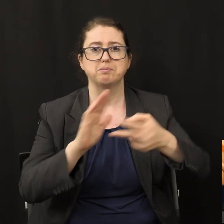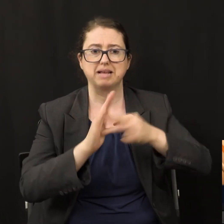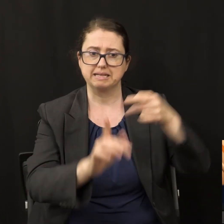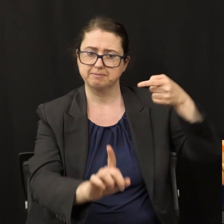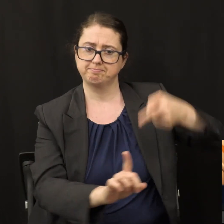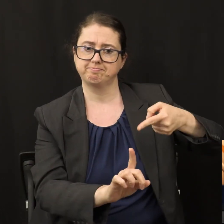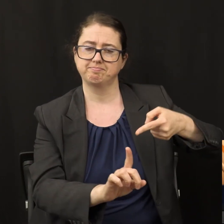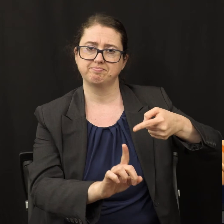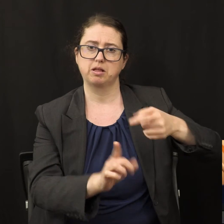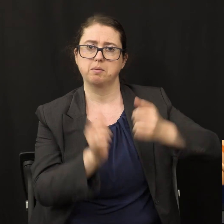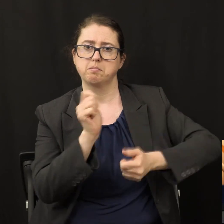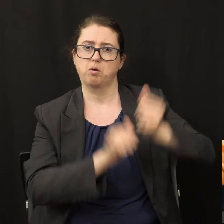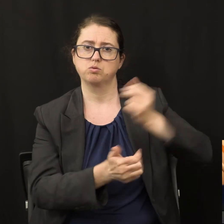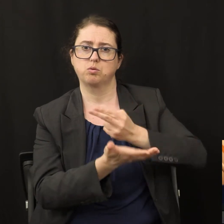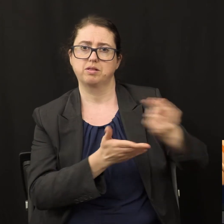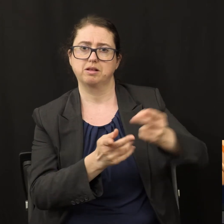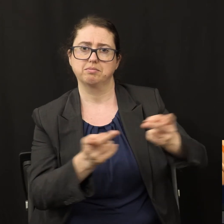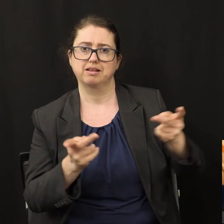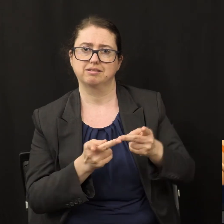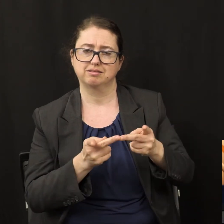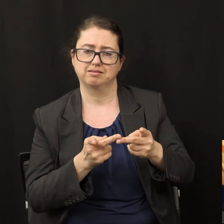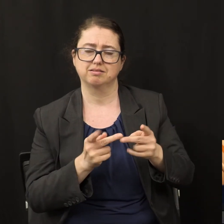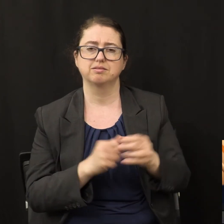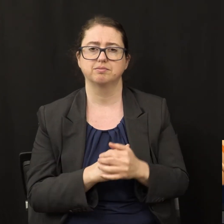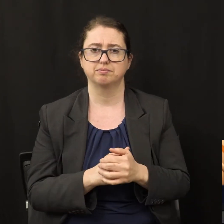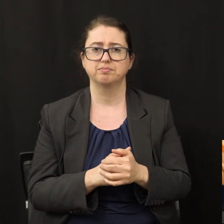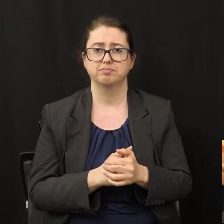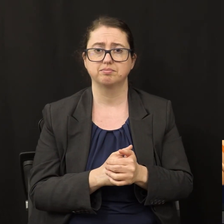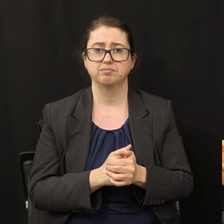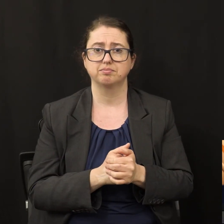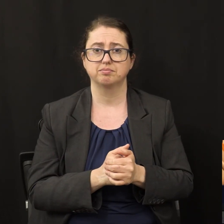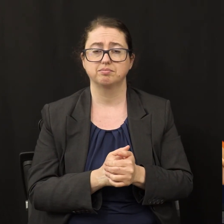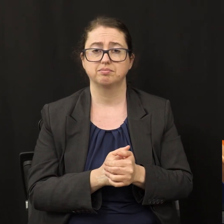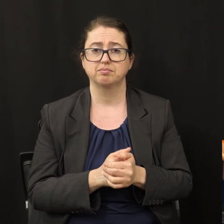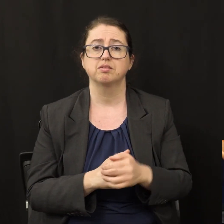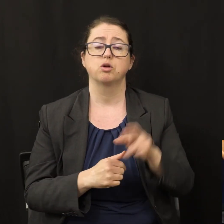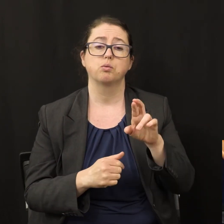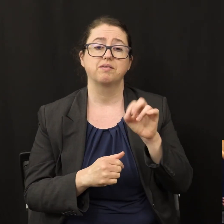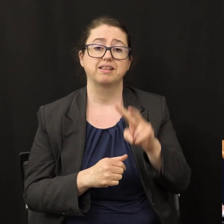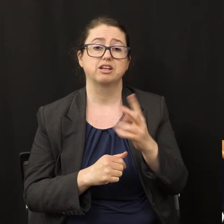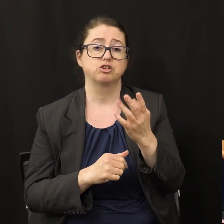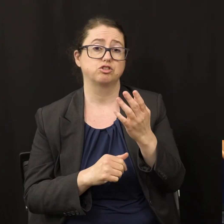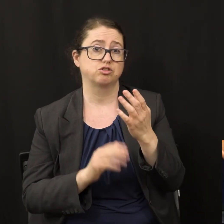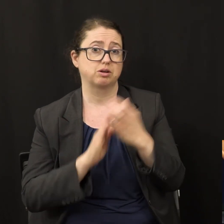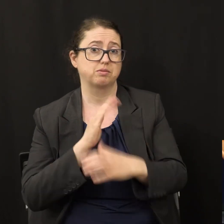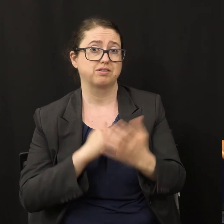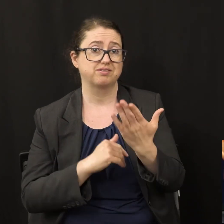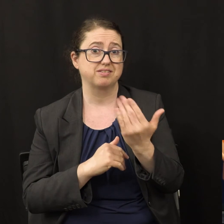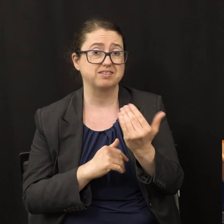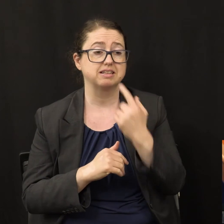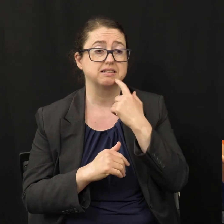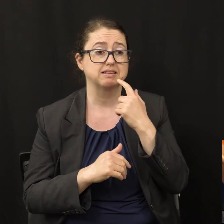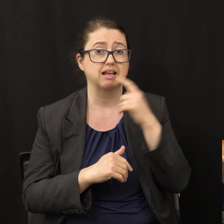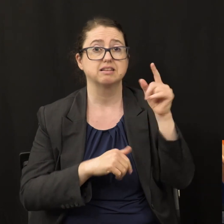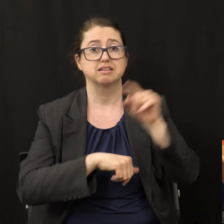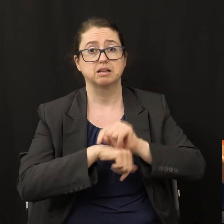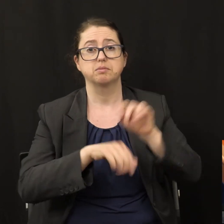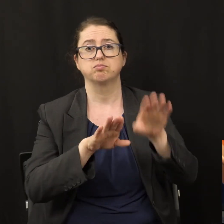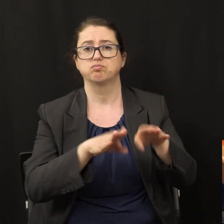Revelation uses the word temple and in Revelation chapter 15 we're told that the temple is opened again but